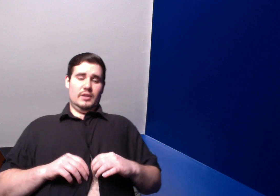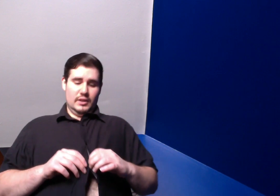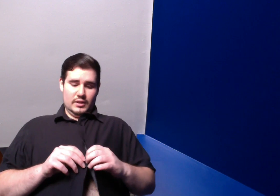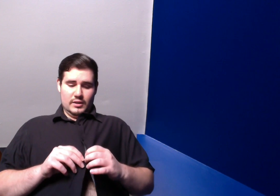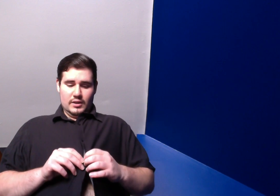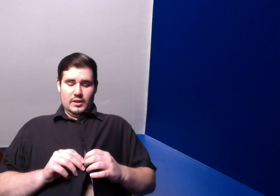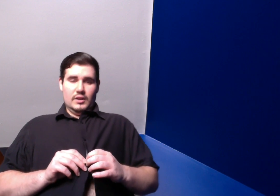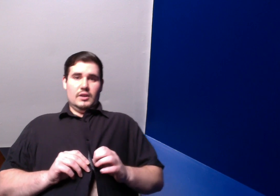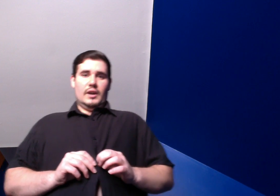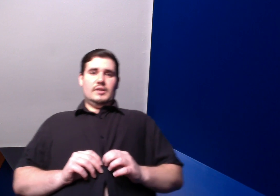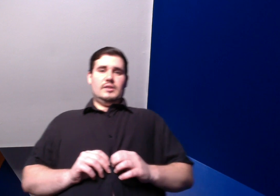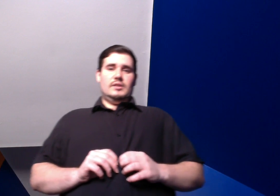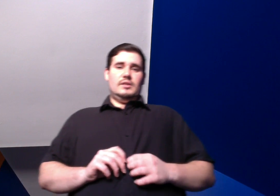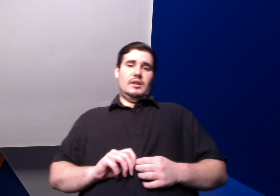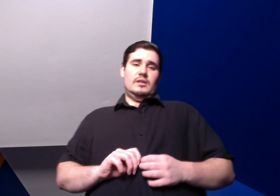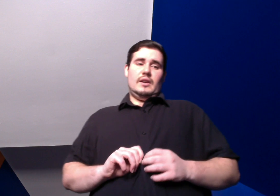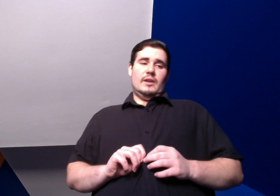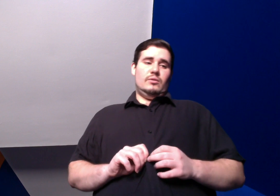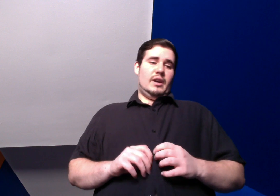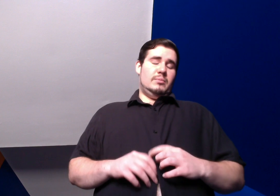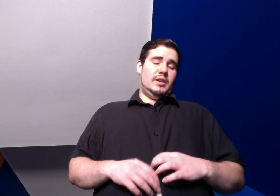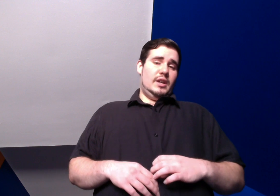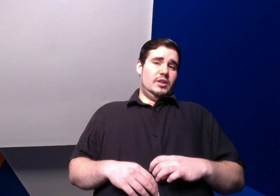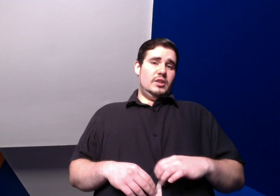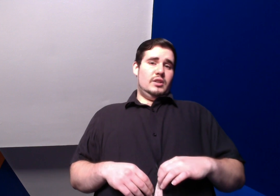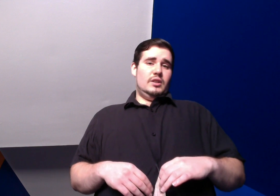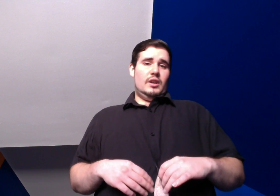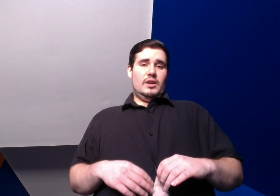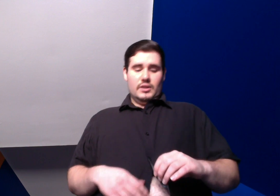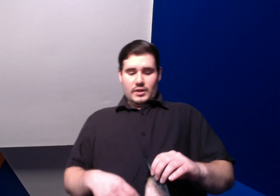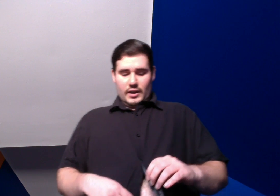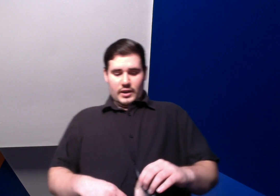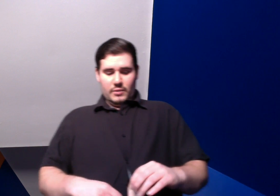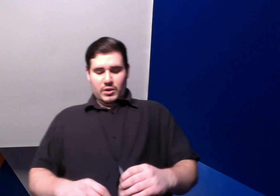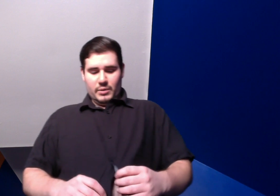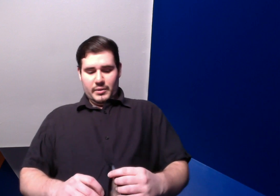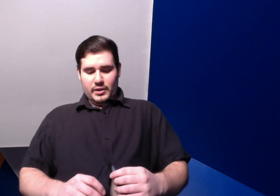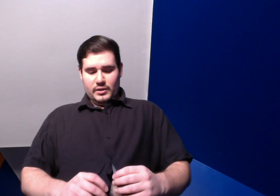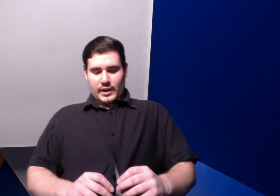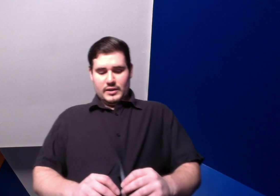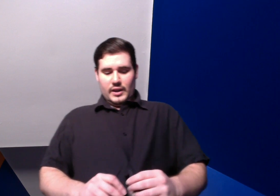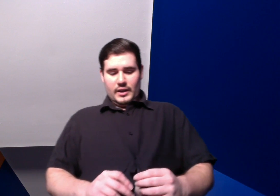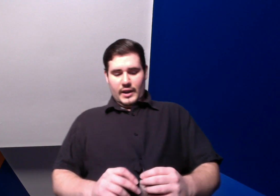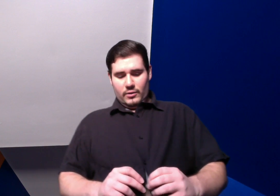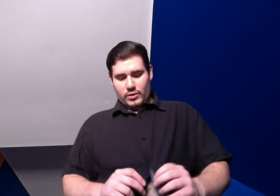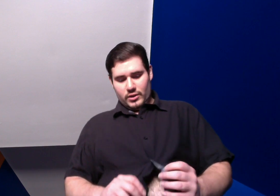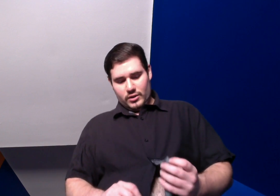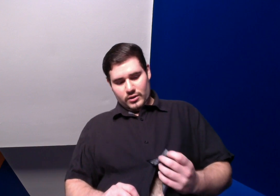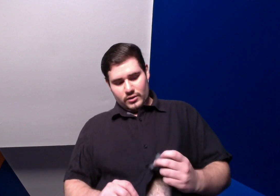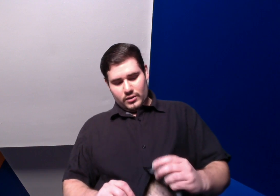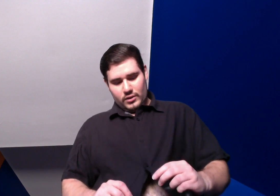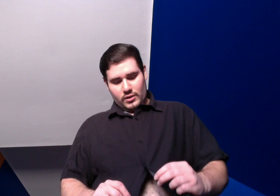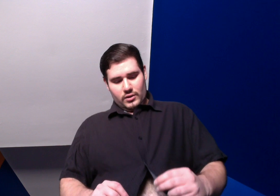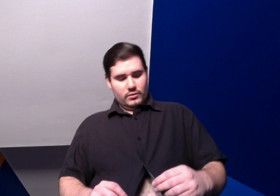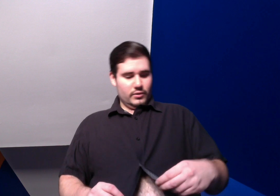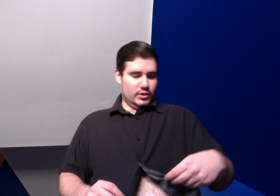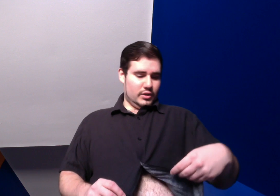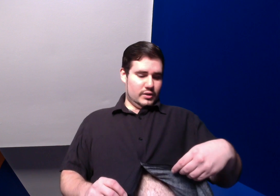I send out an application and they hit me up in less than an hour which is